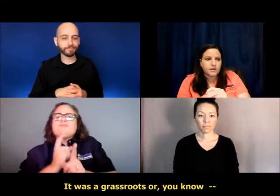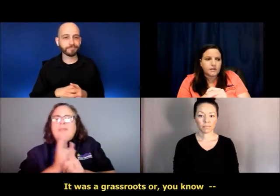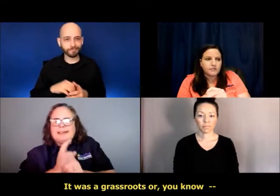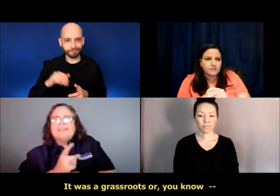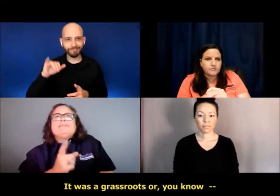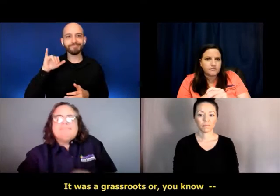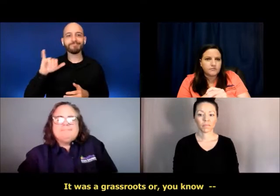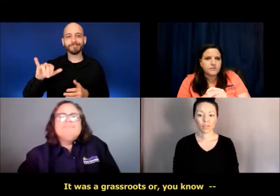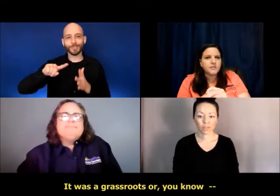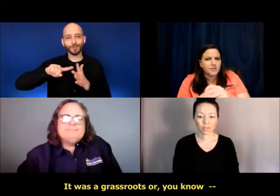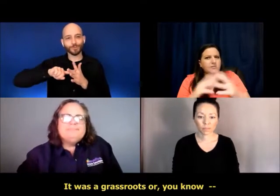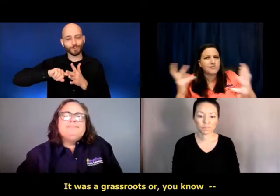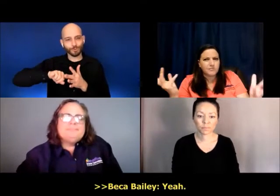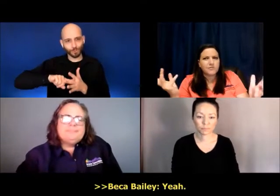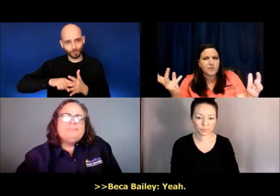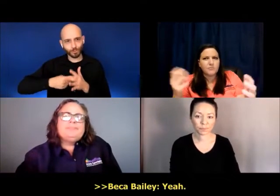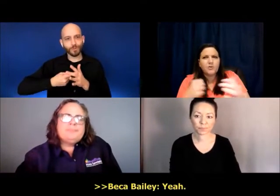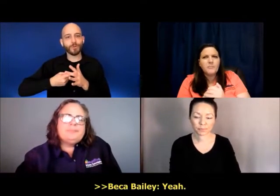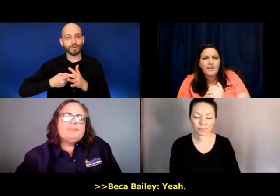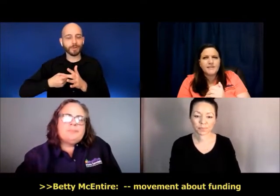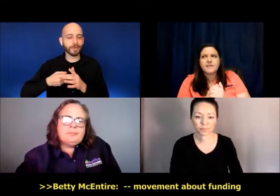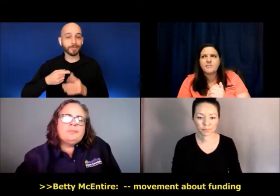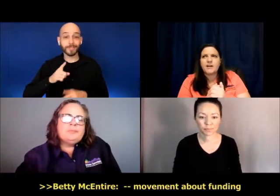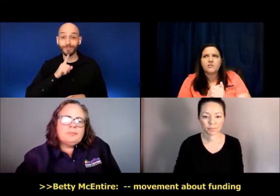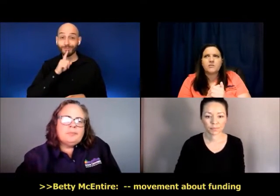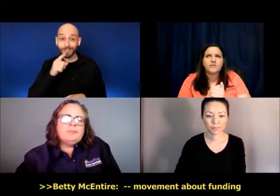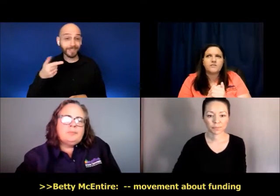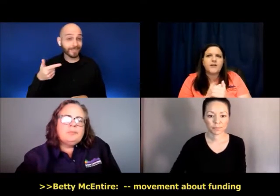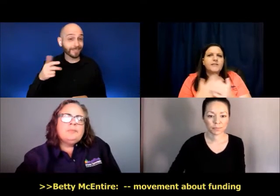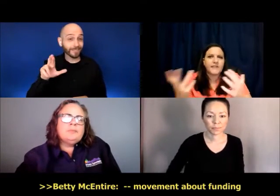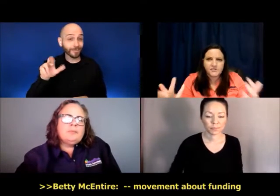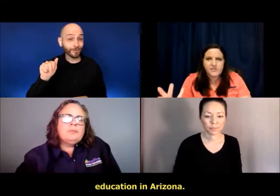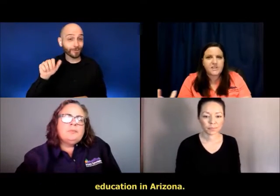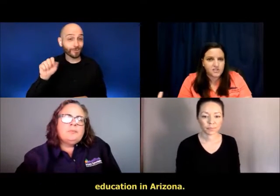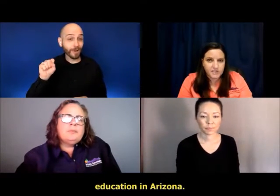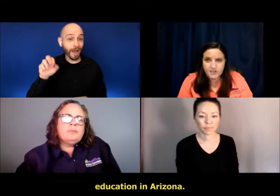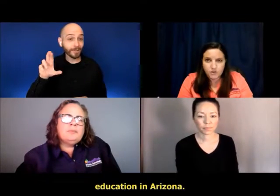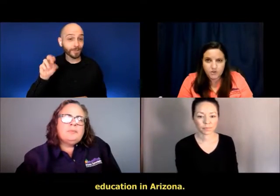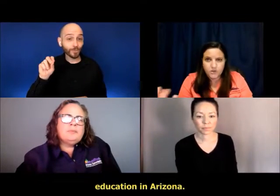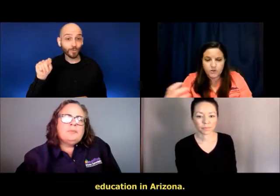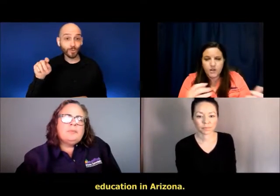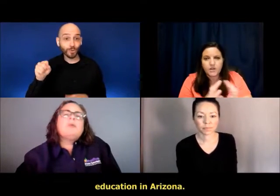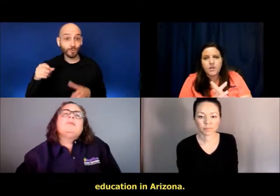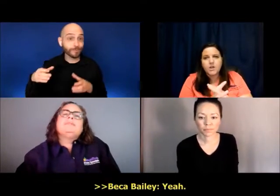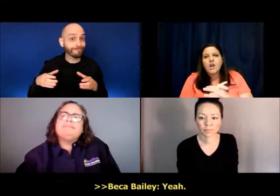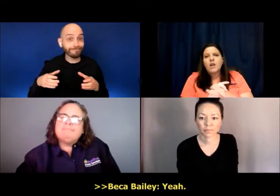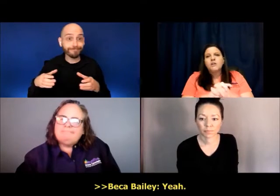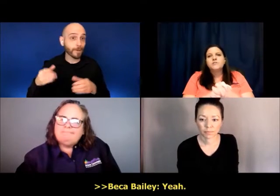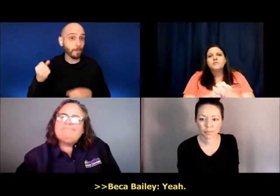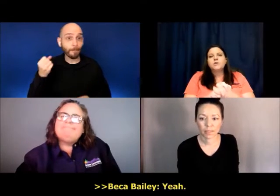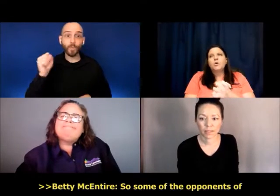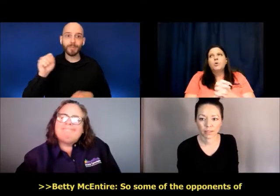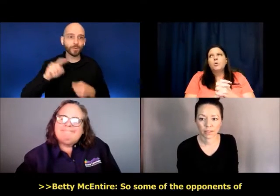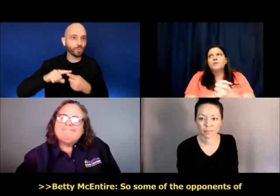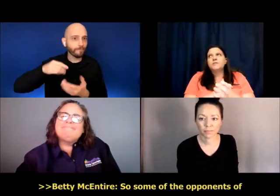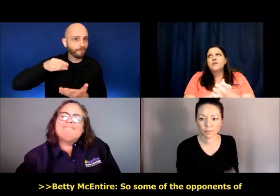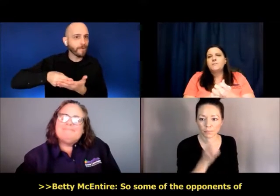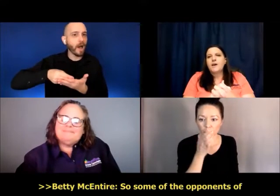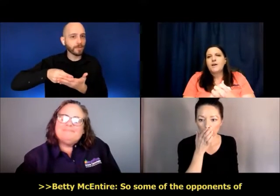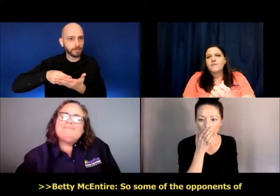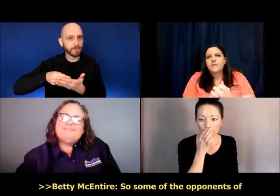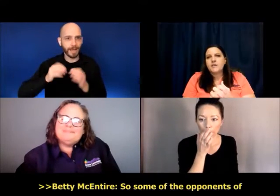you know, uh, you know, movement about funding education in Arizona. So